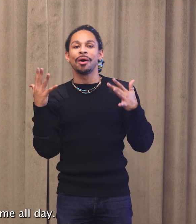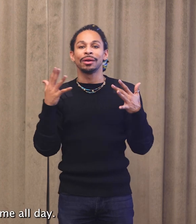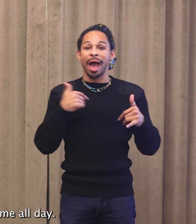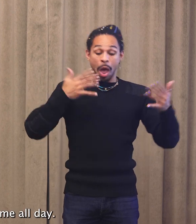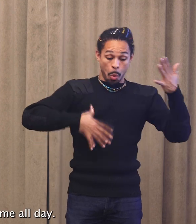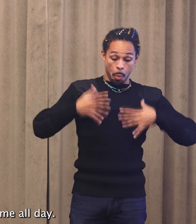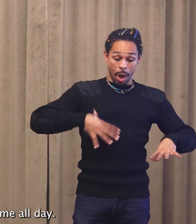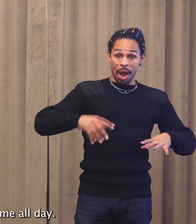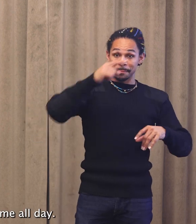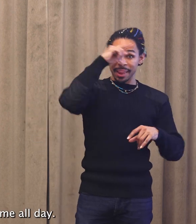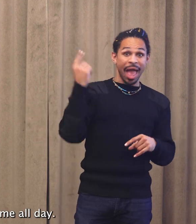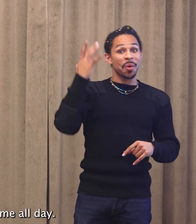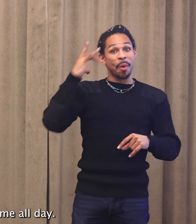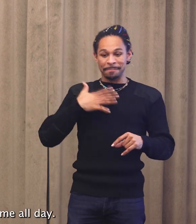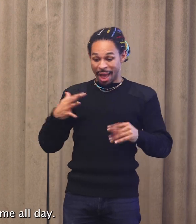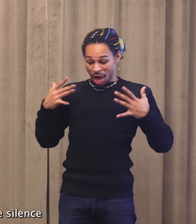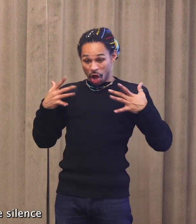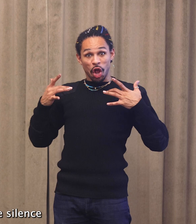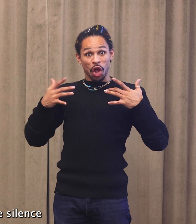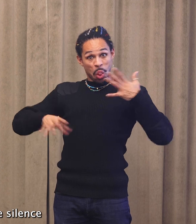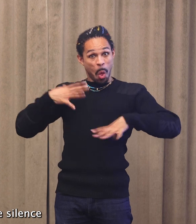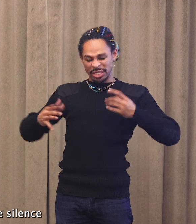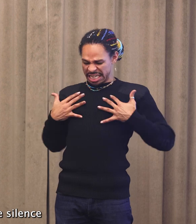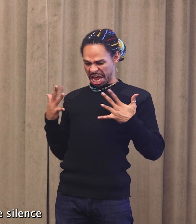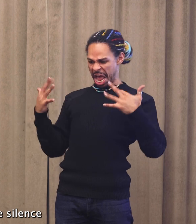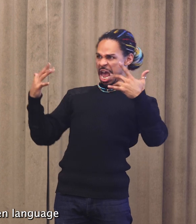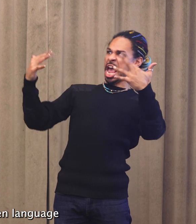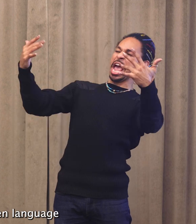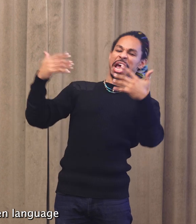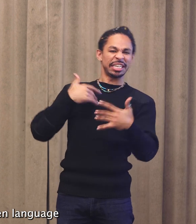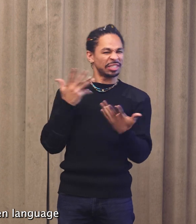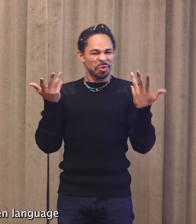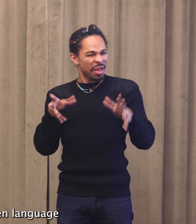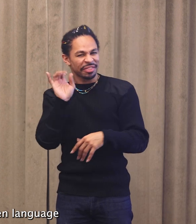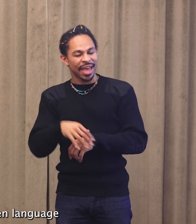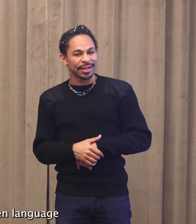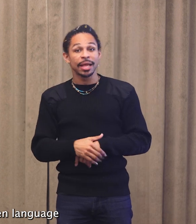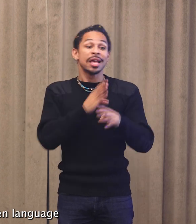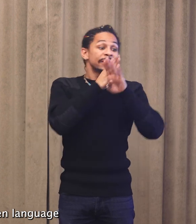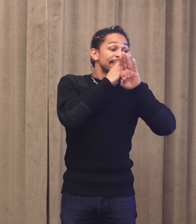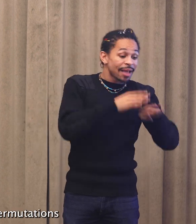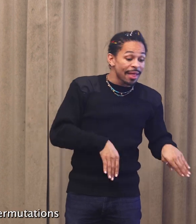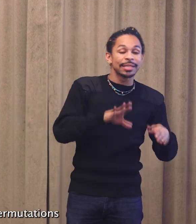screaming on me all day. And it made silence akin to a spoken language with